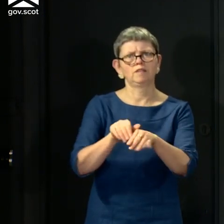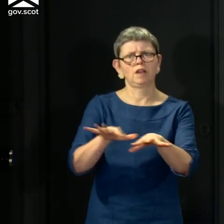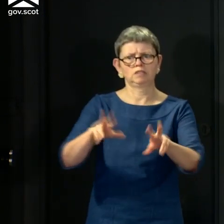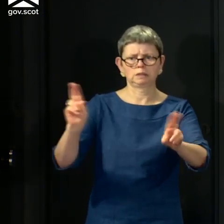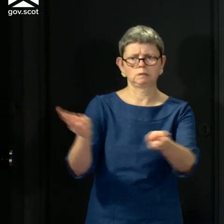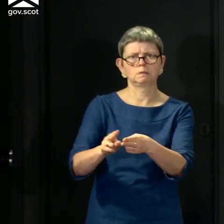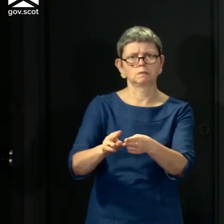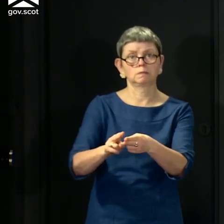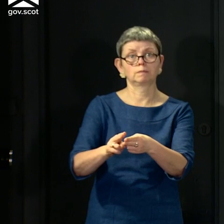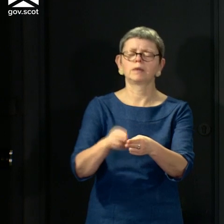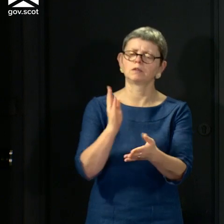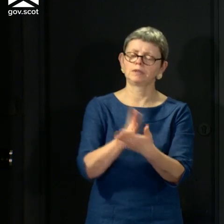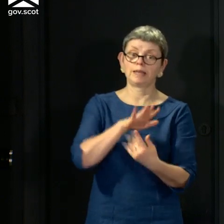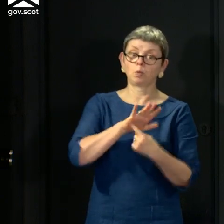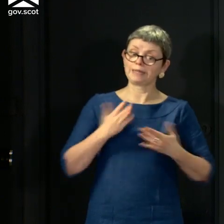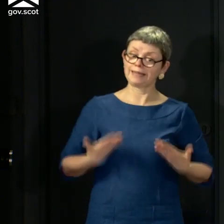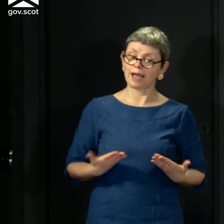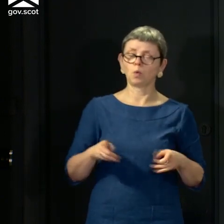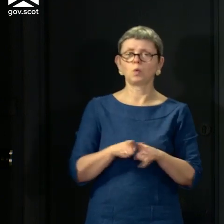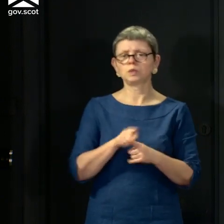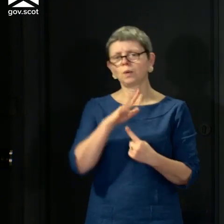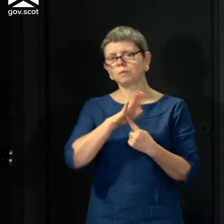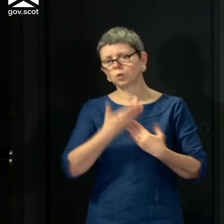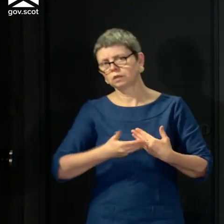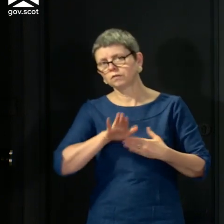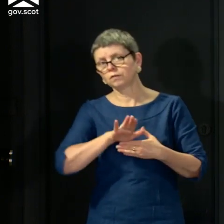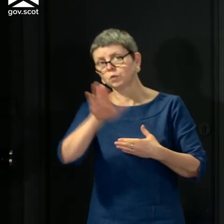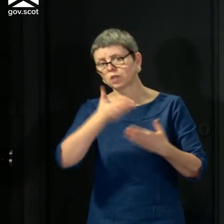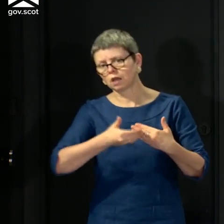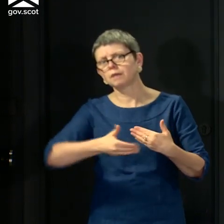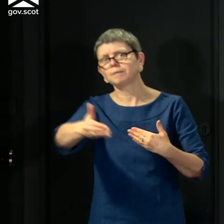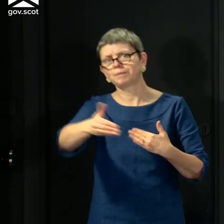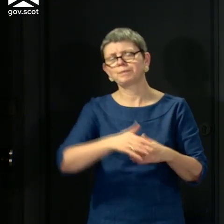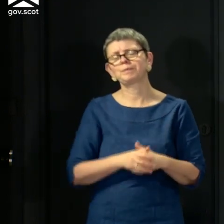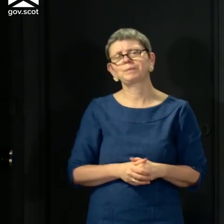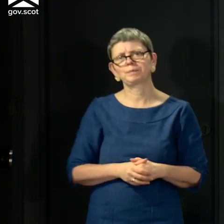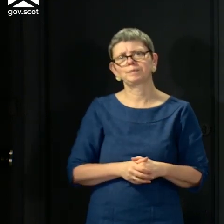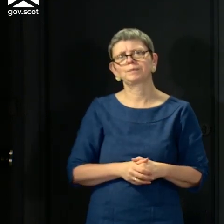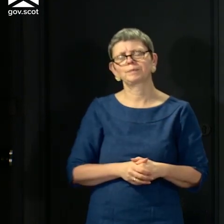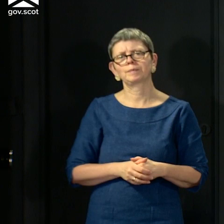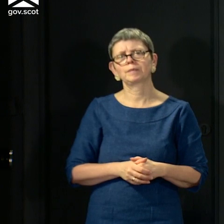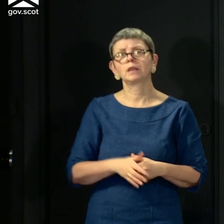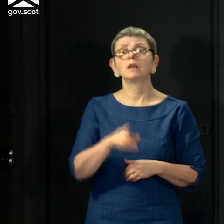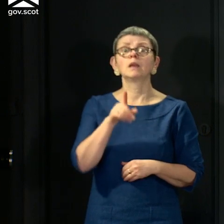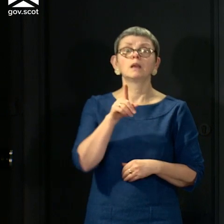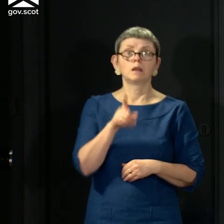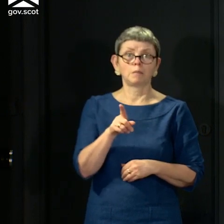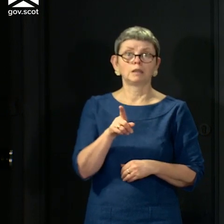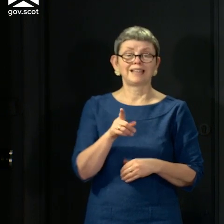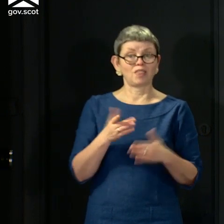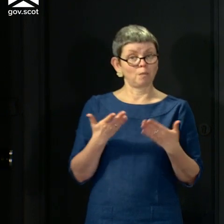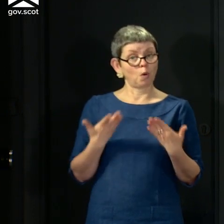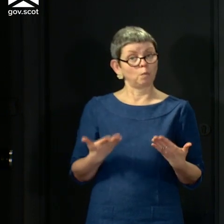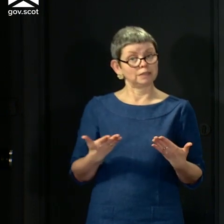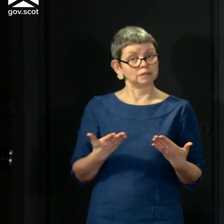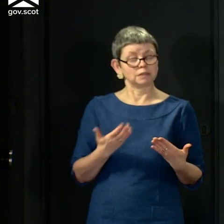phase, and the time I've dedicated to it today demonstrates that. But it remains the case that right now, the most